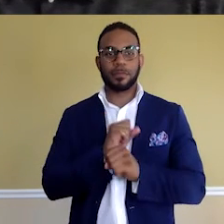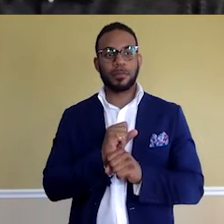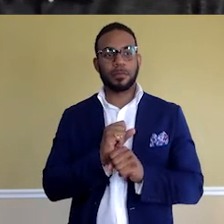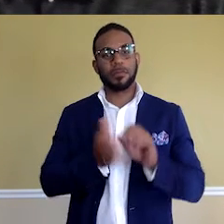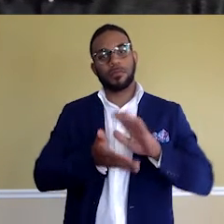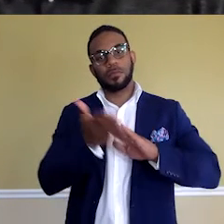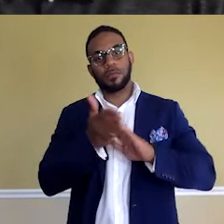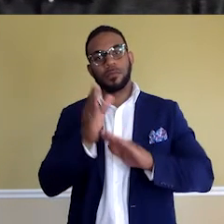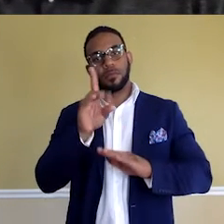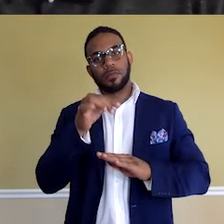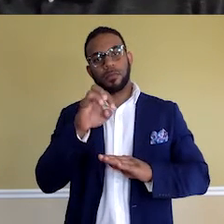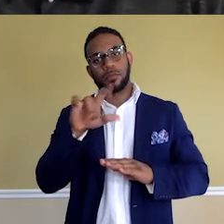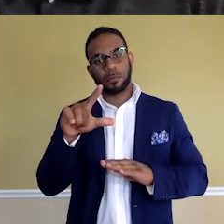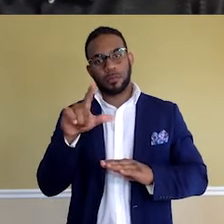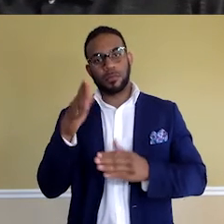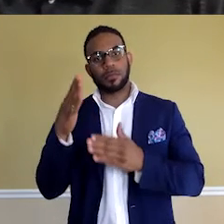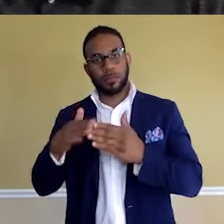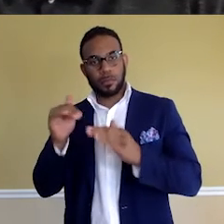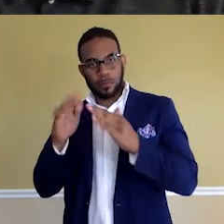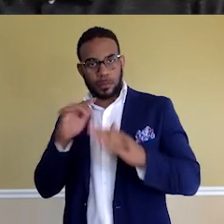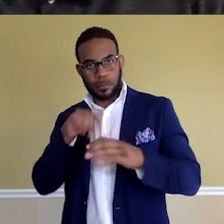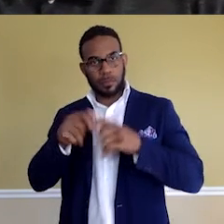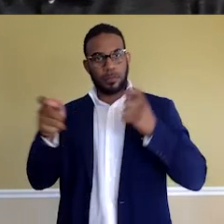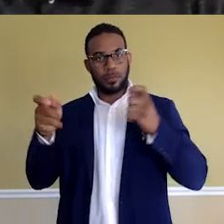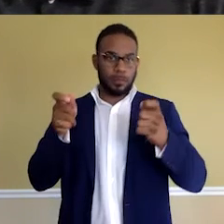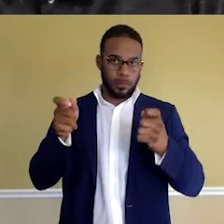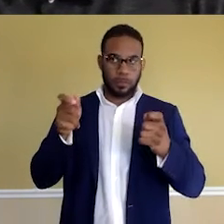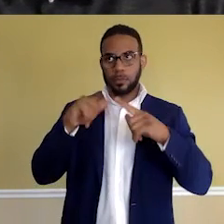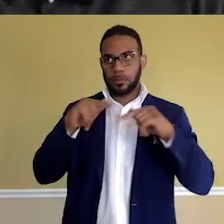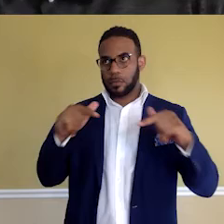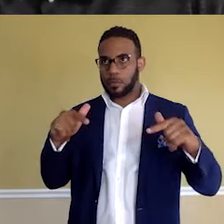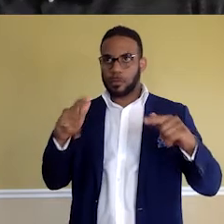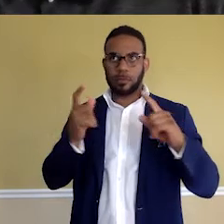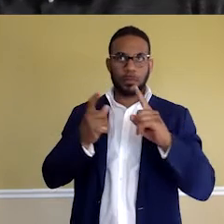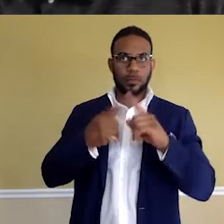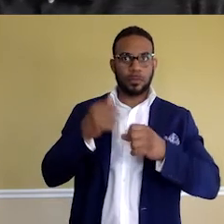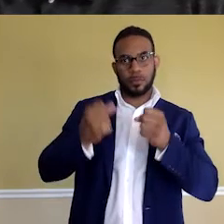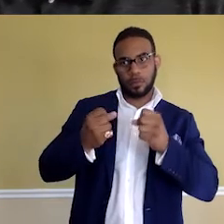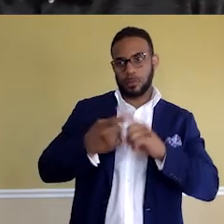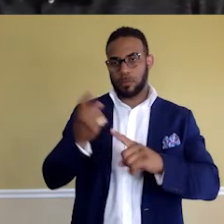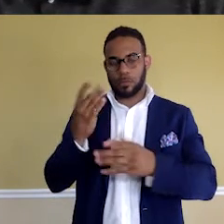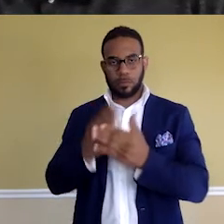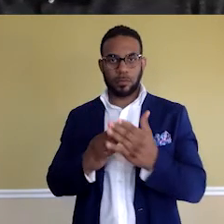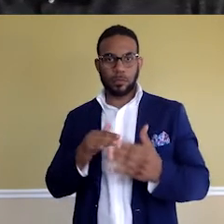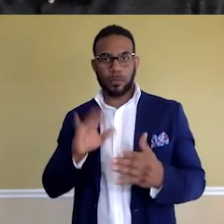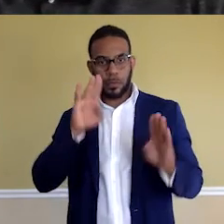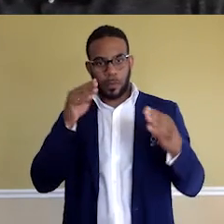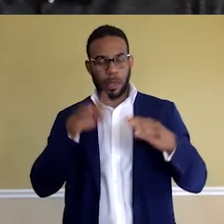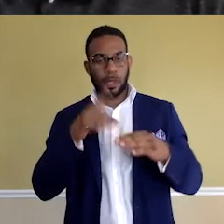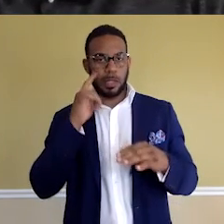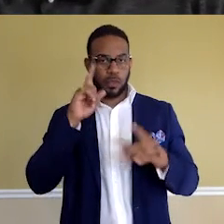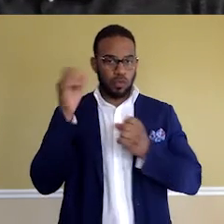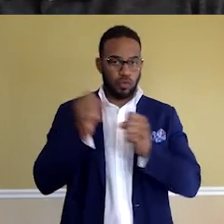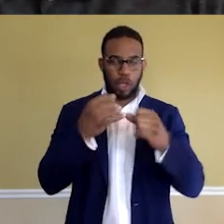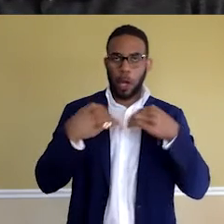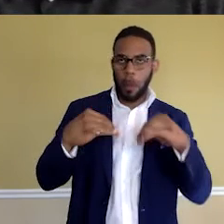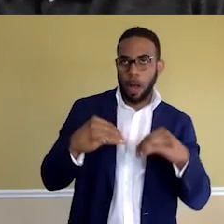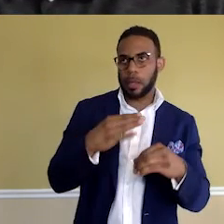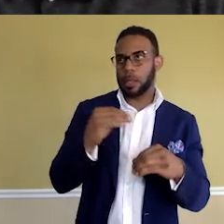digital side of the house, so I was in charge of all of the automotive segments when it came to strategic marketing and advertising.